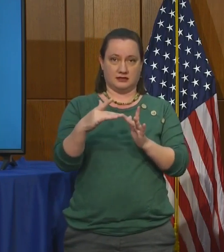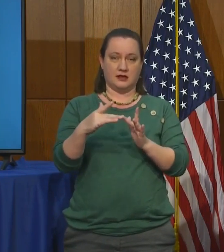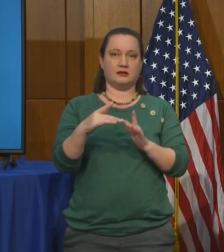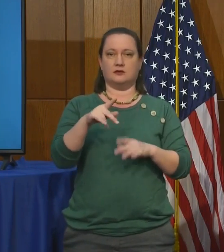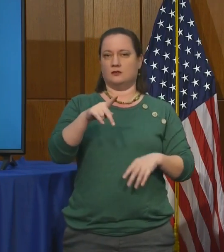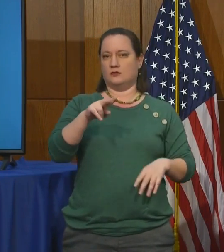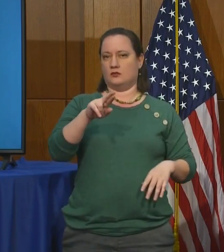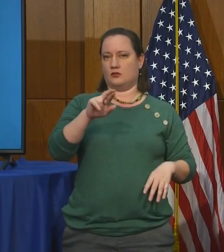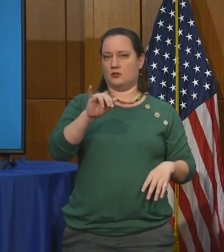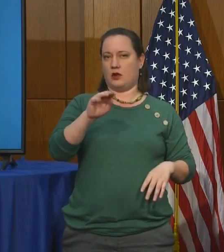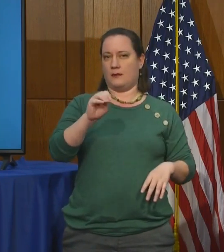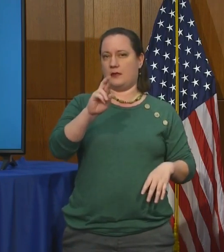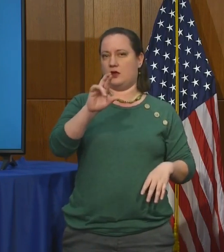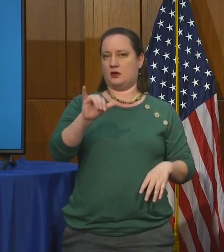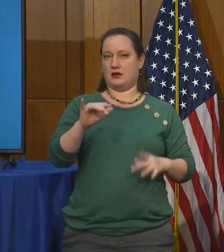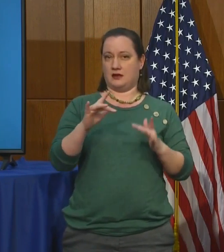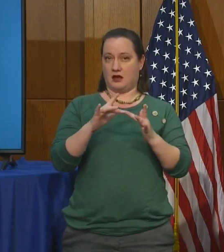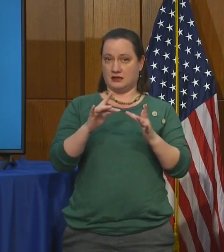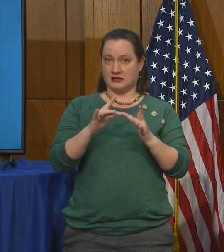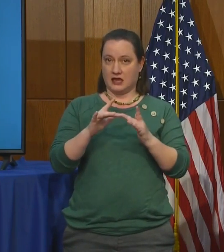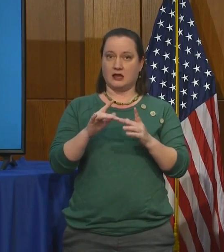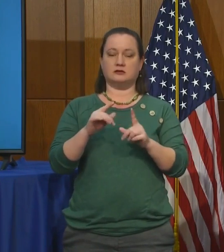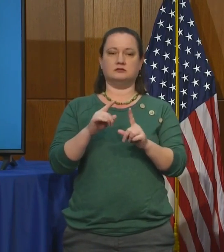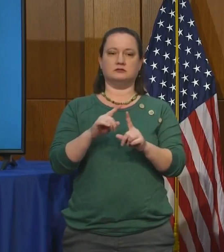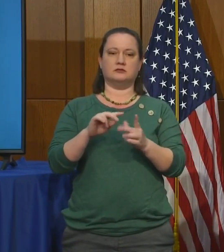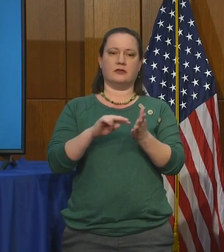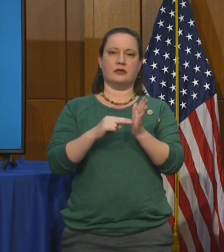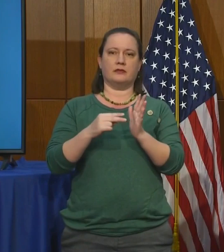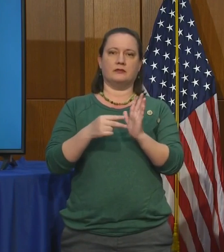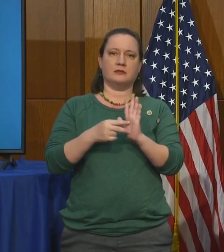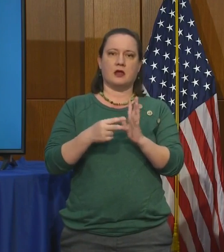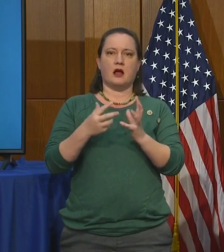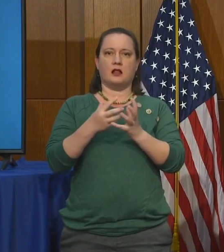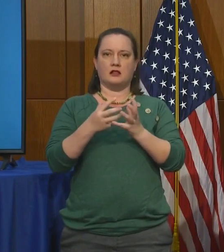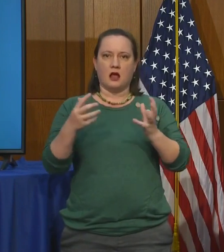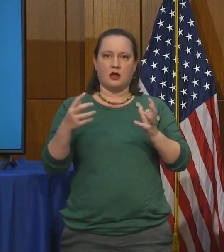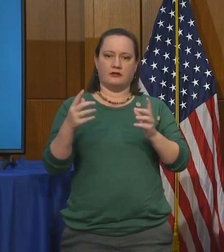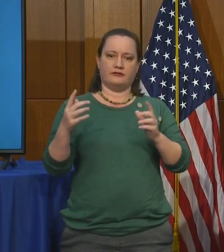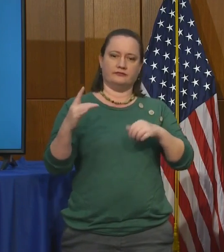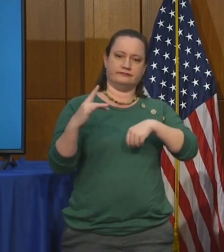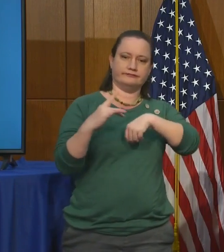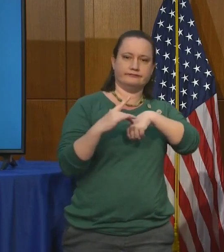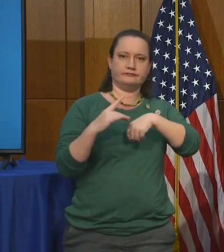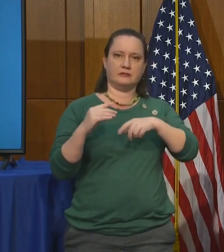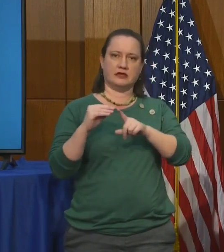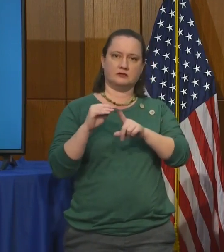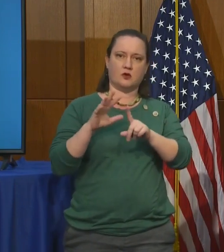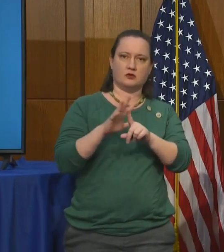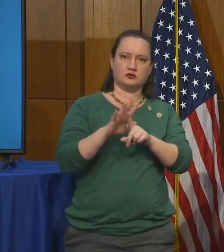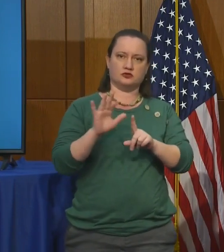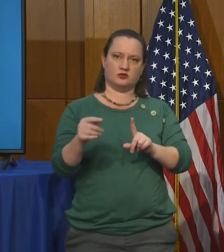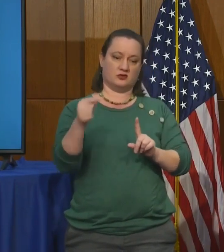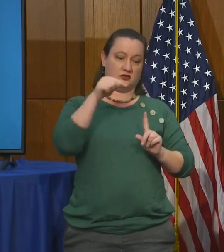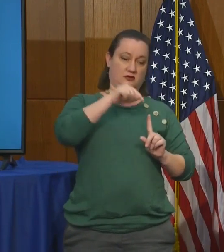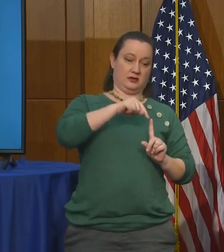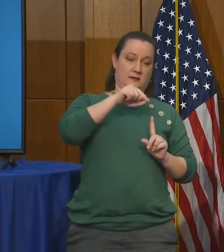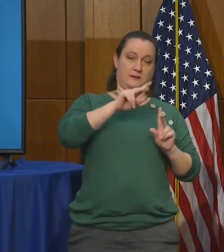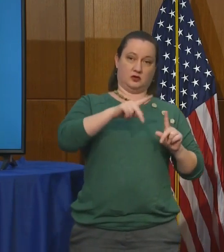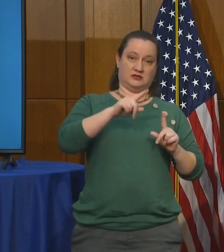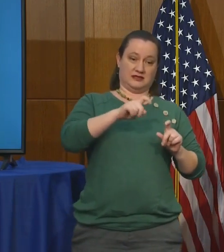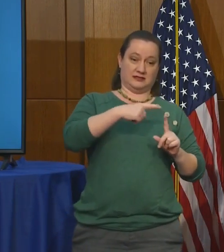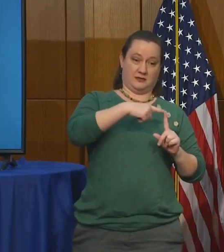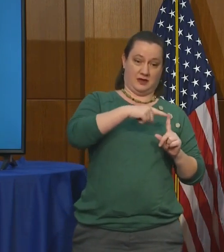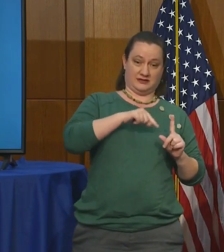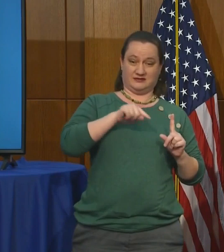exposure to the index case, then we would ask them to